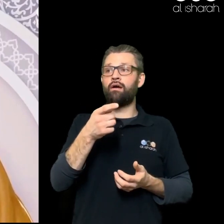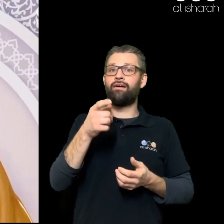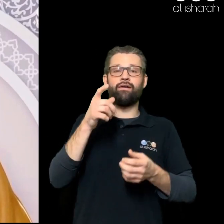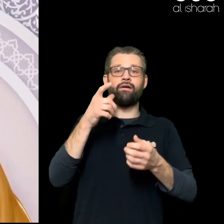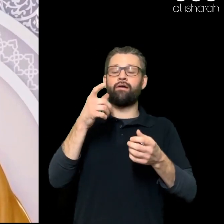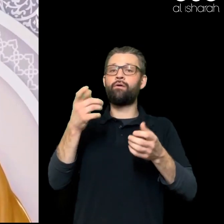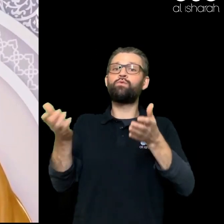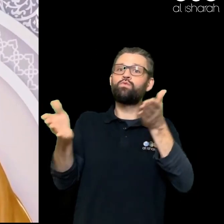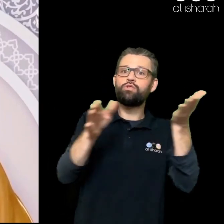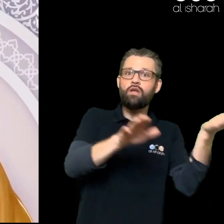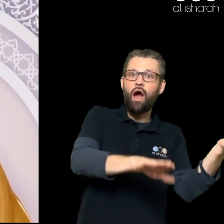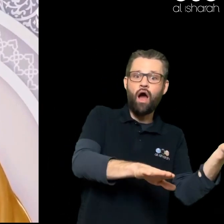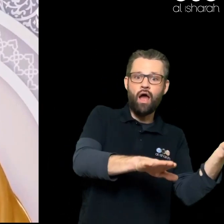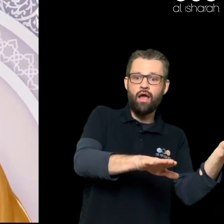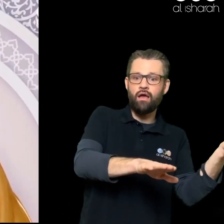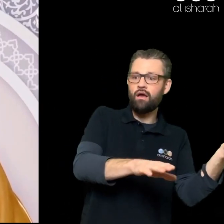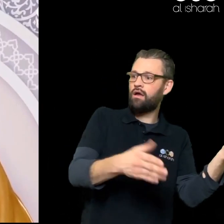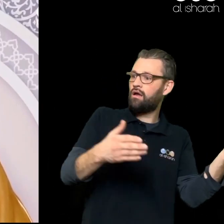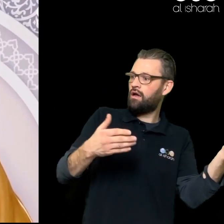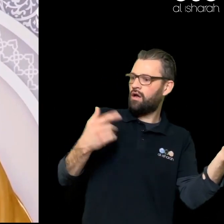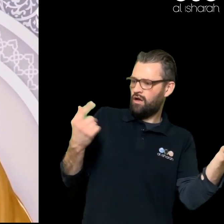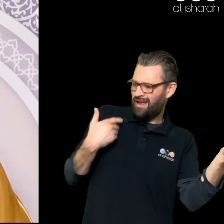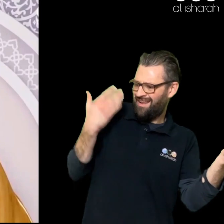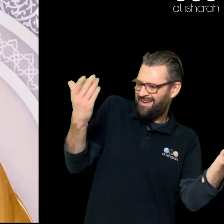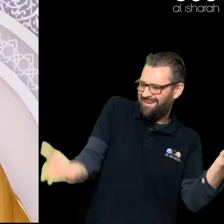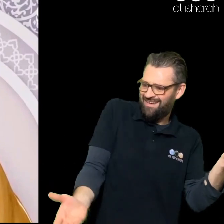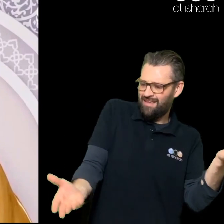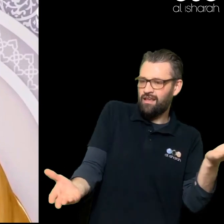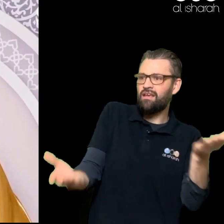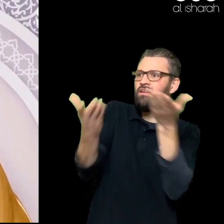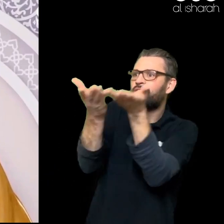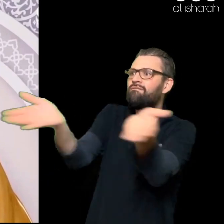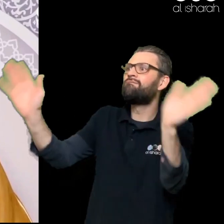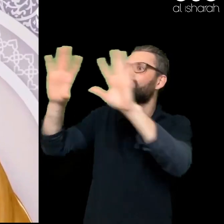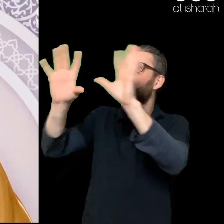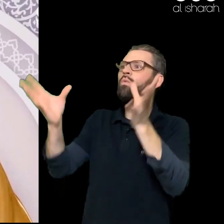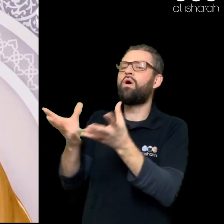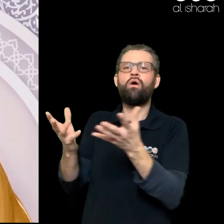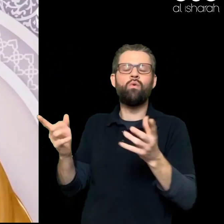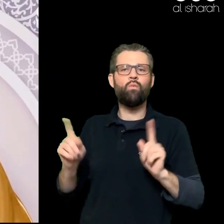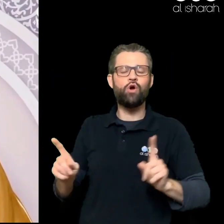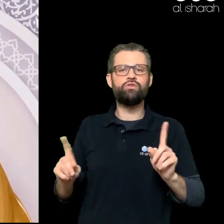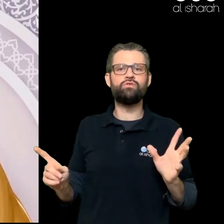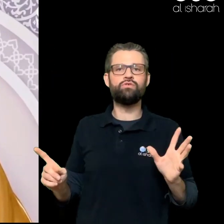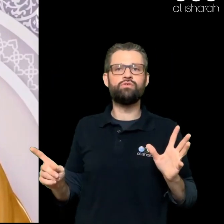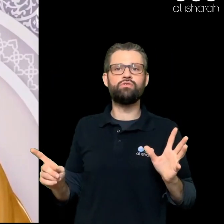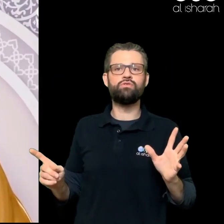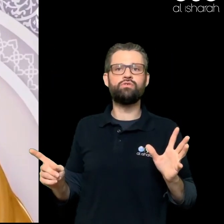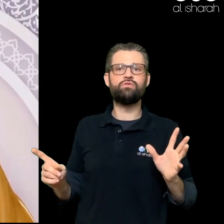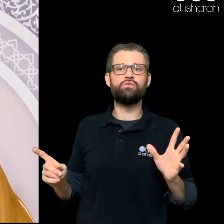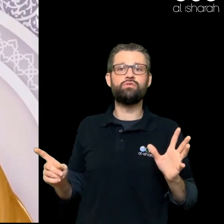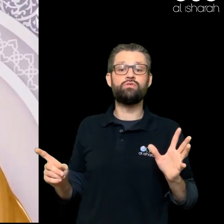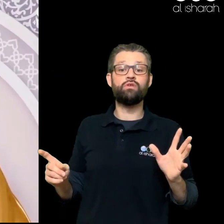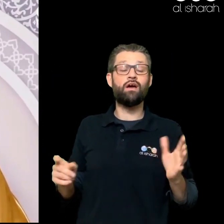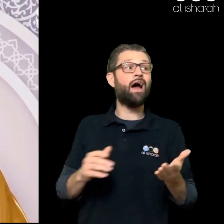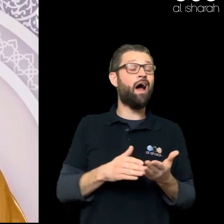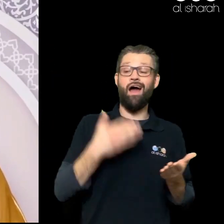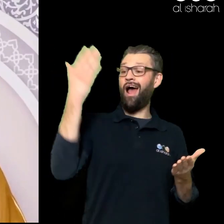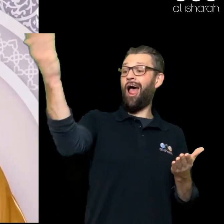You Will Be Proud Of Don't Ever Leave Something That Will Really Embarrass You May Allah Subhanahu Wa Ta'ala Grant Us Contentment